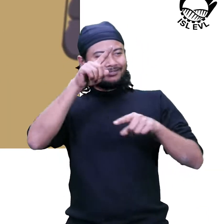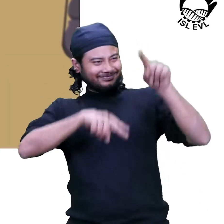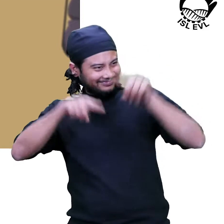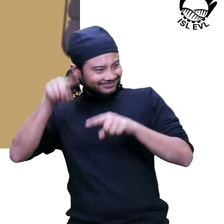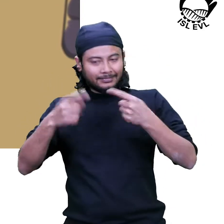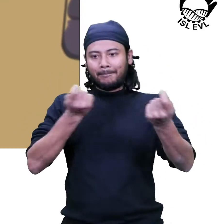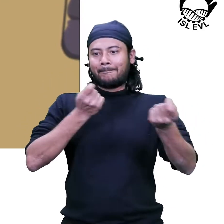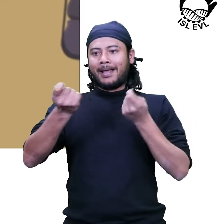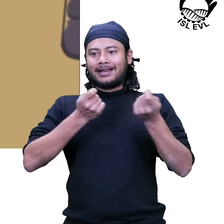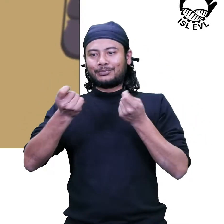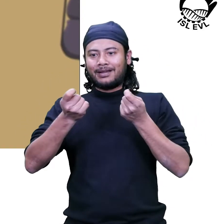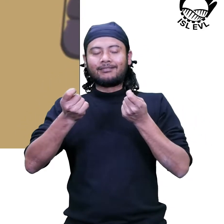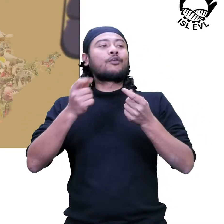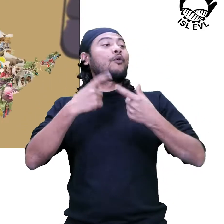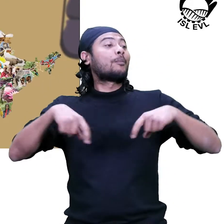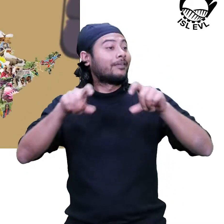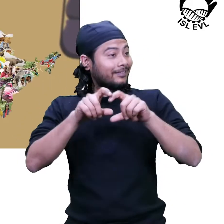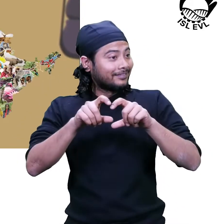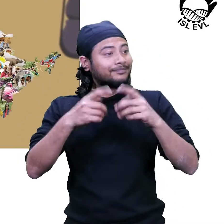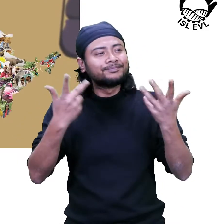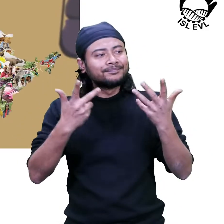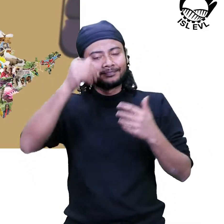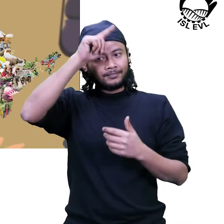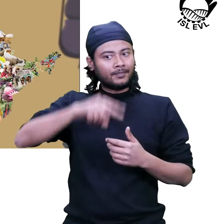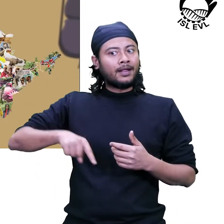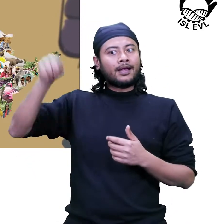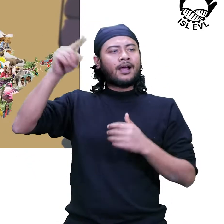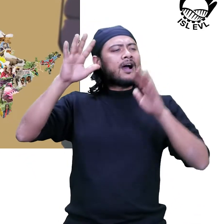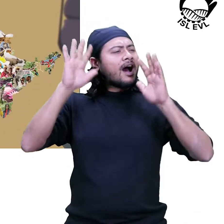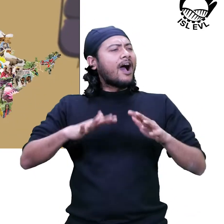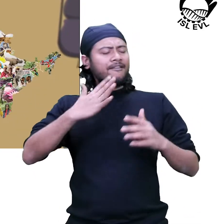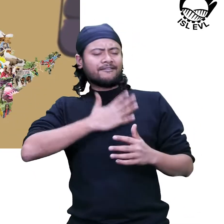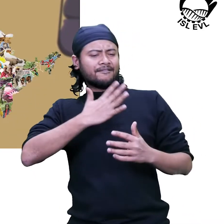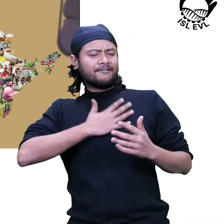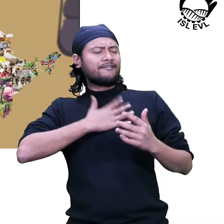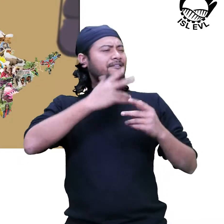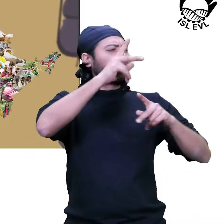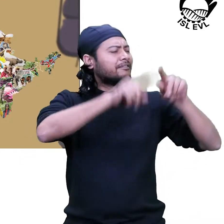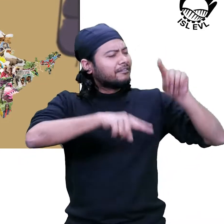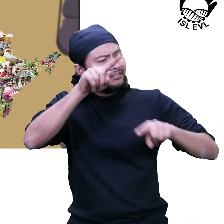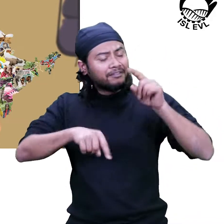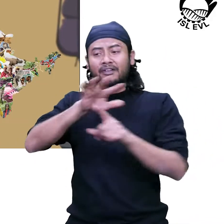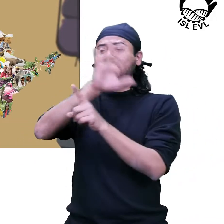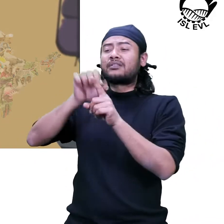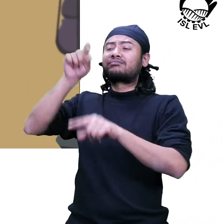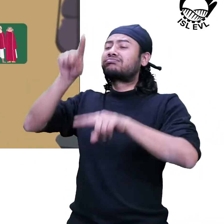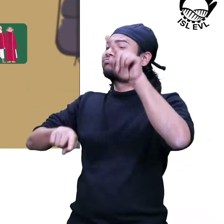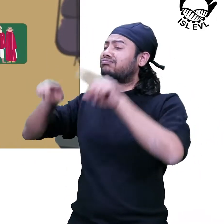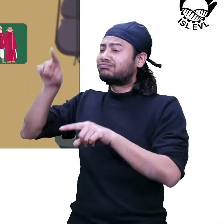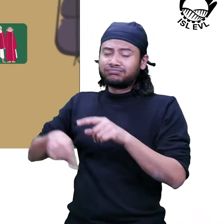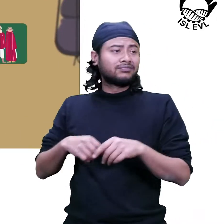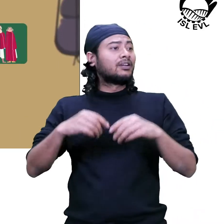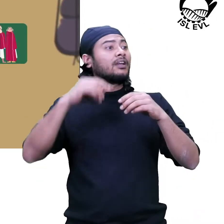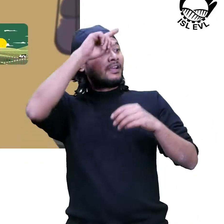You see, India is a land of great biological and cultural diversity. It is home to many